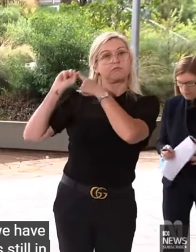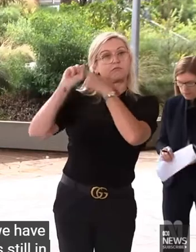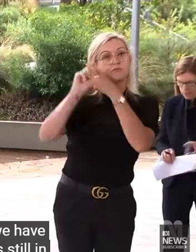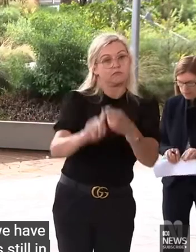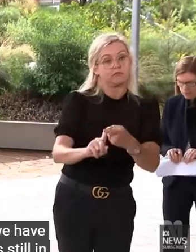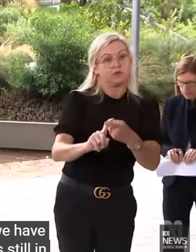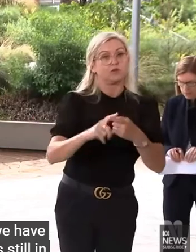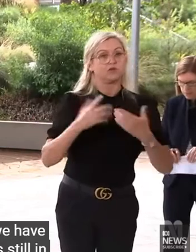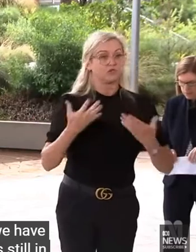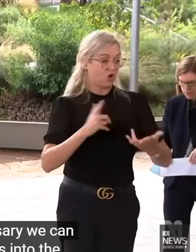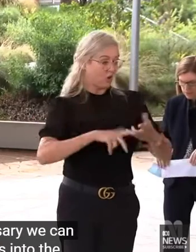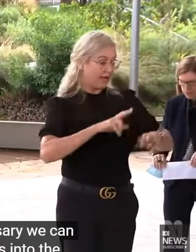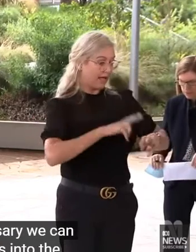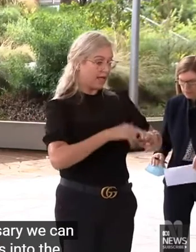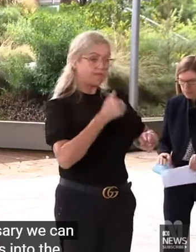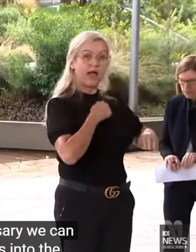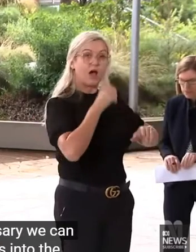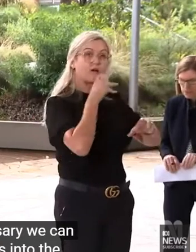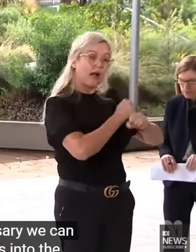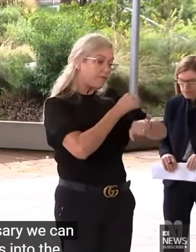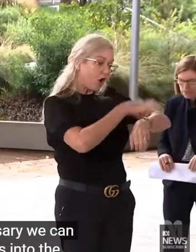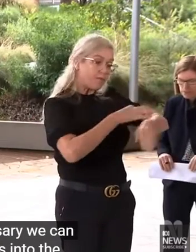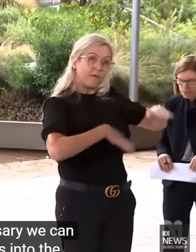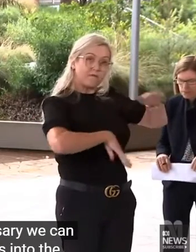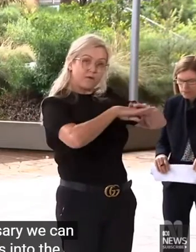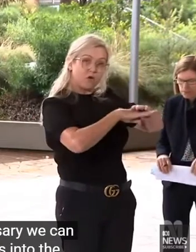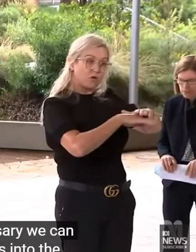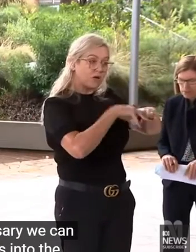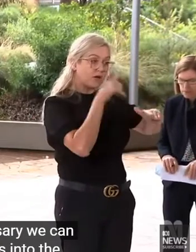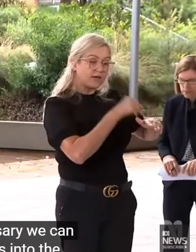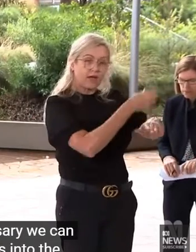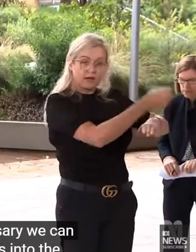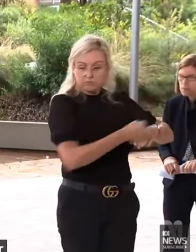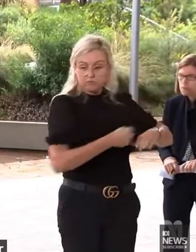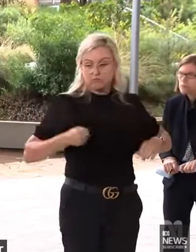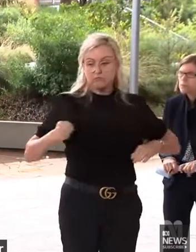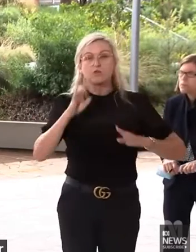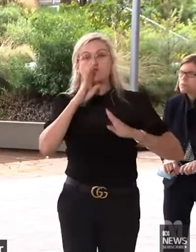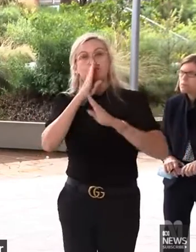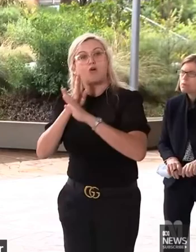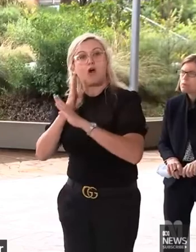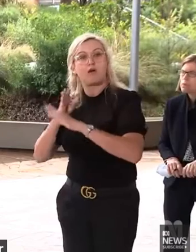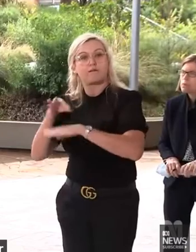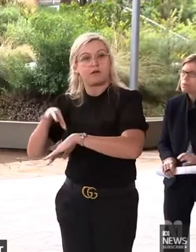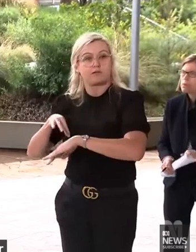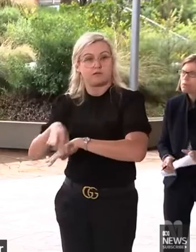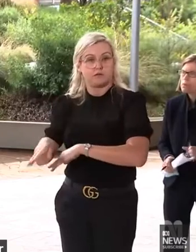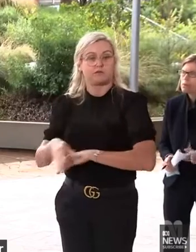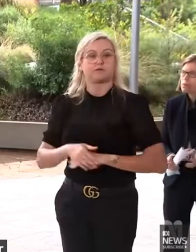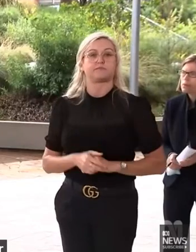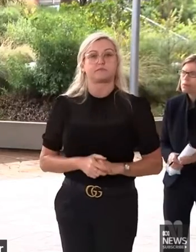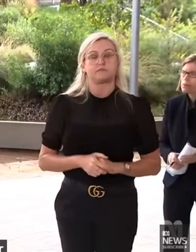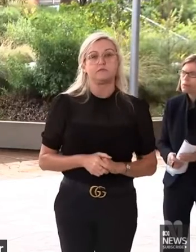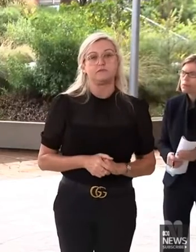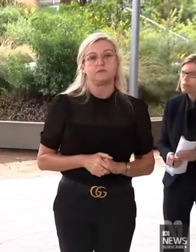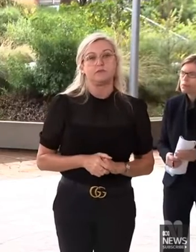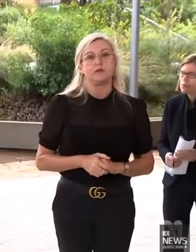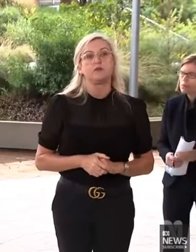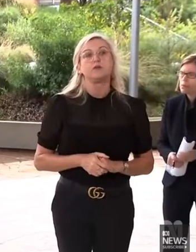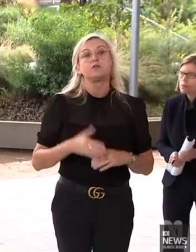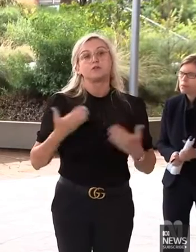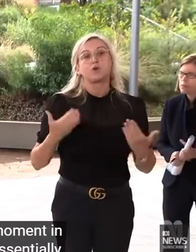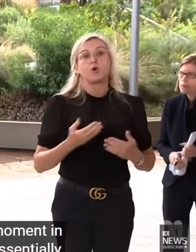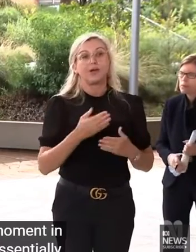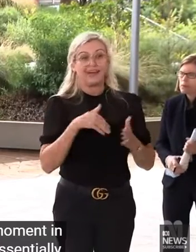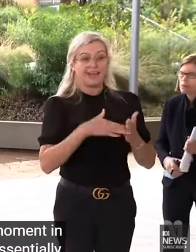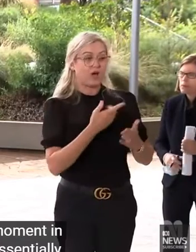patients into the private sector. What we are doing at the moment in New South Wales is essentially moving patients who are